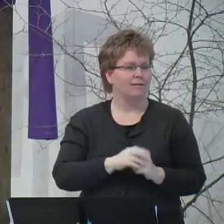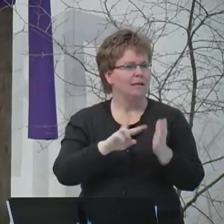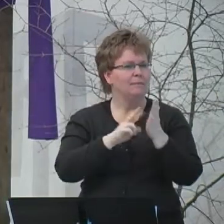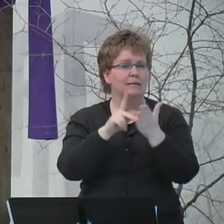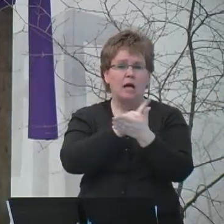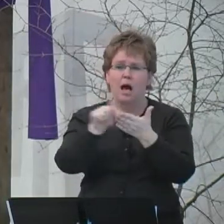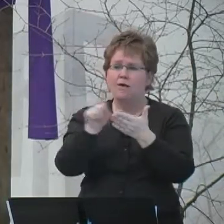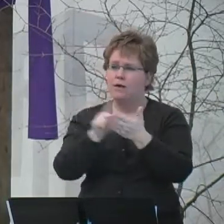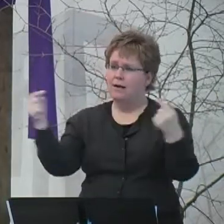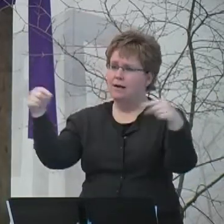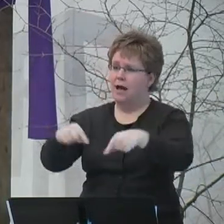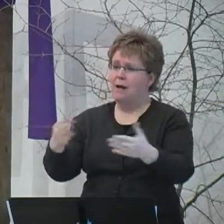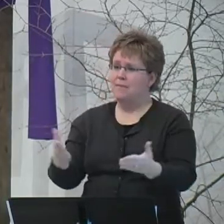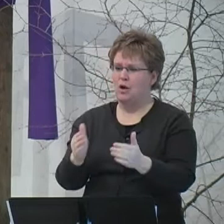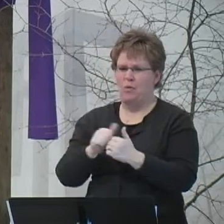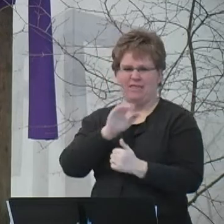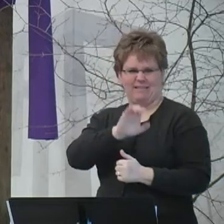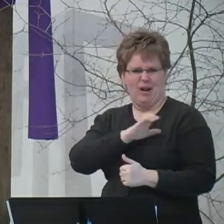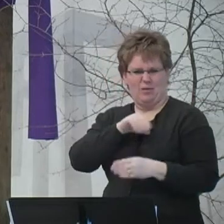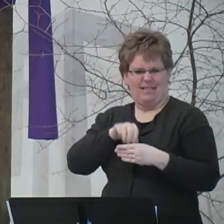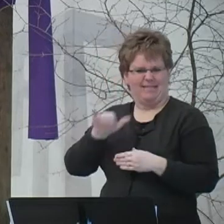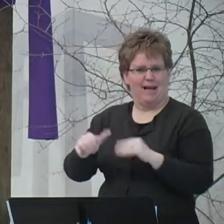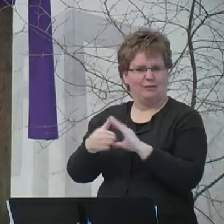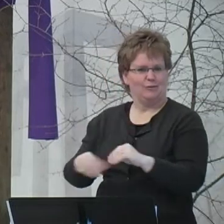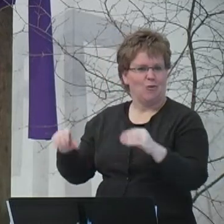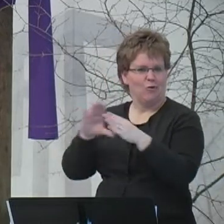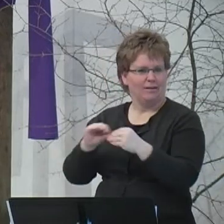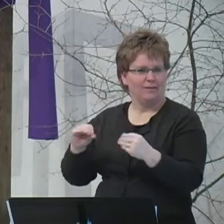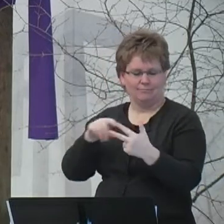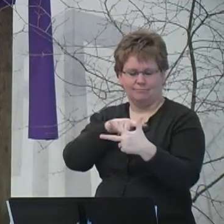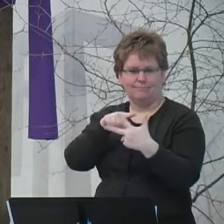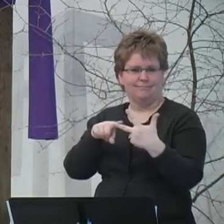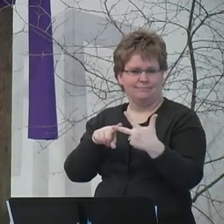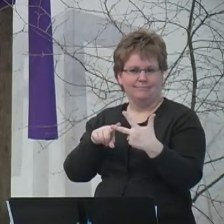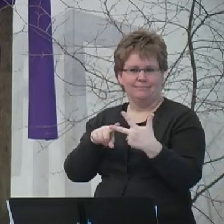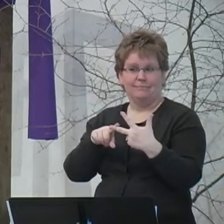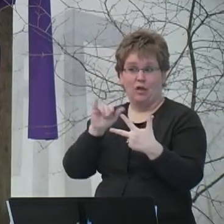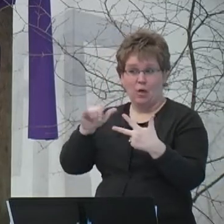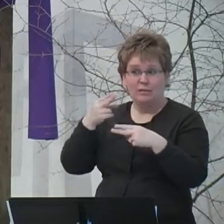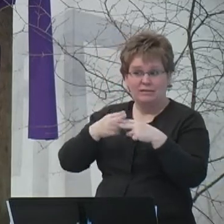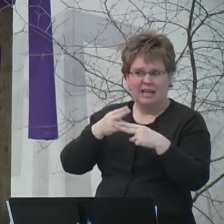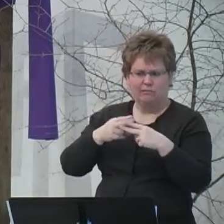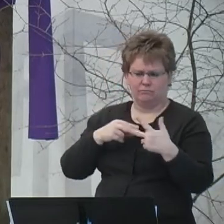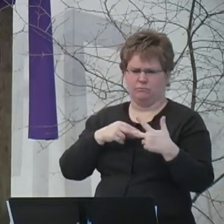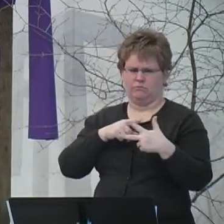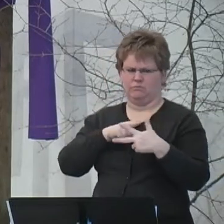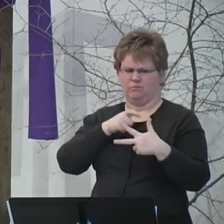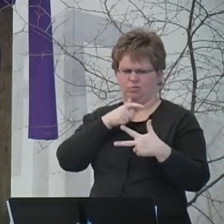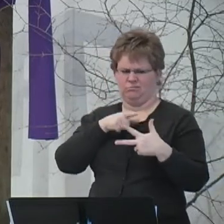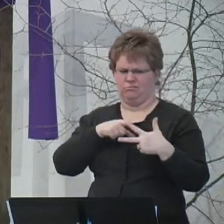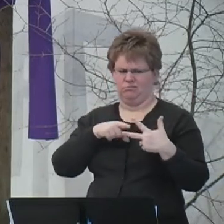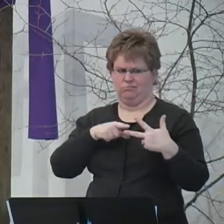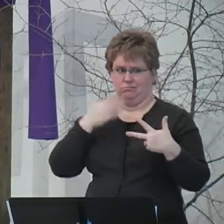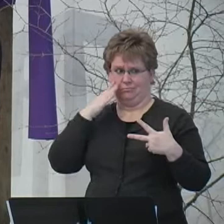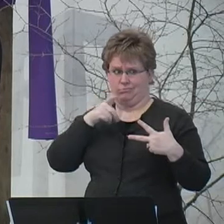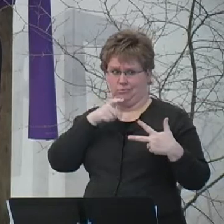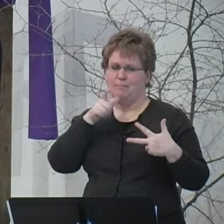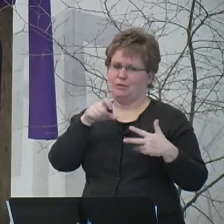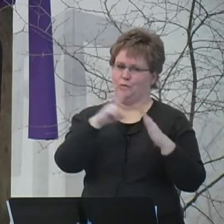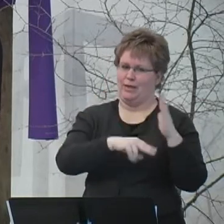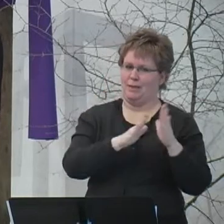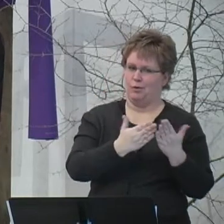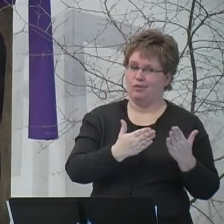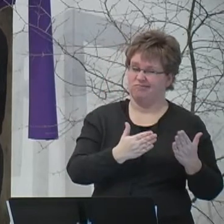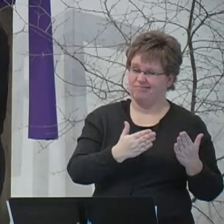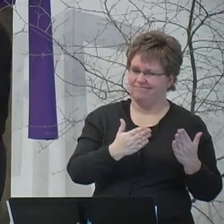weekly with Papa and Jesus and Sarayu. And if those names are a puzzle to you, you've just got to read the